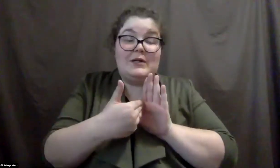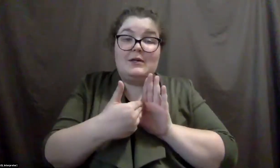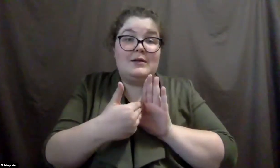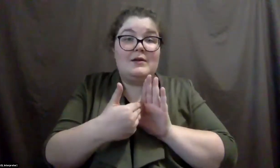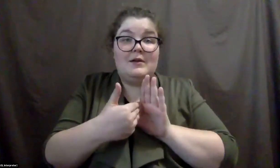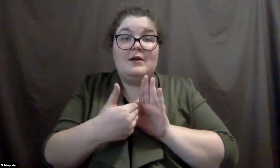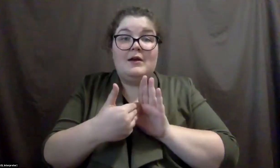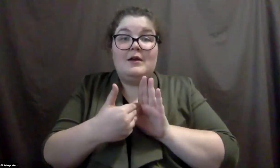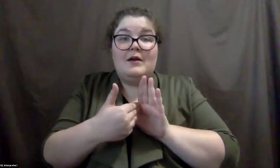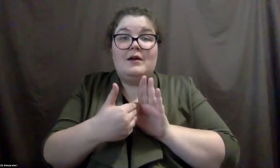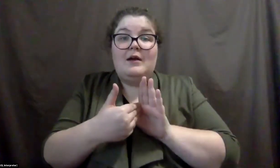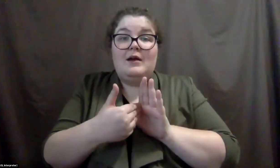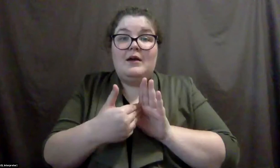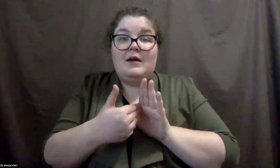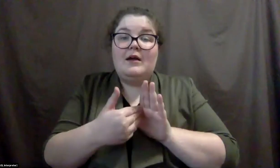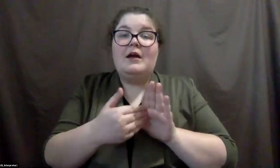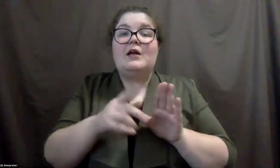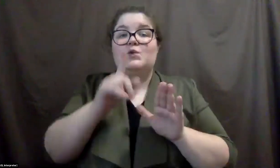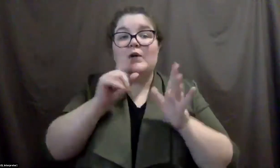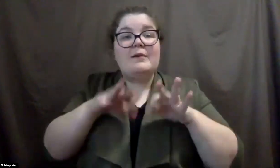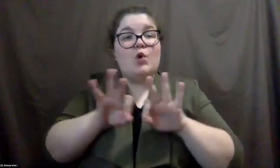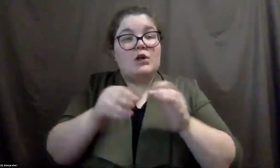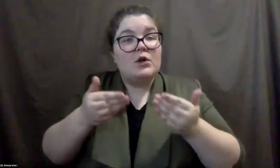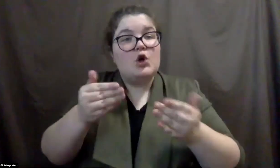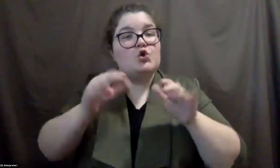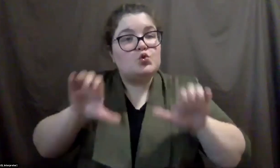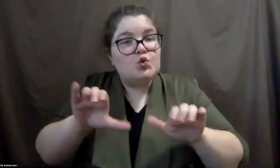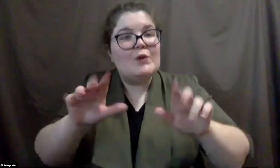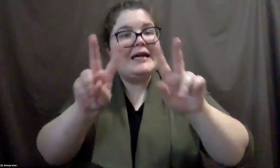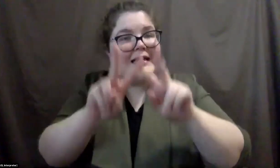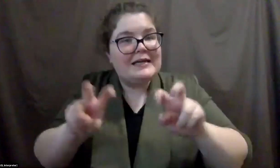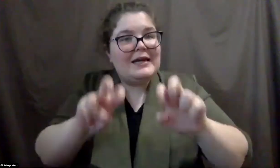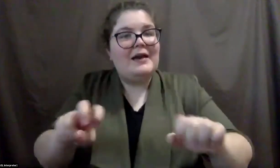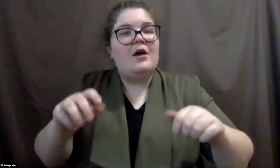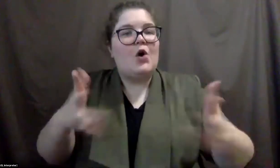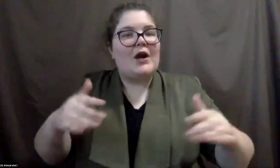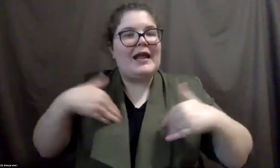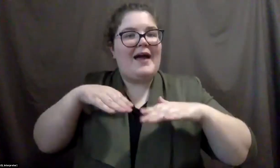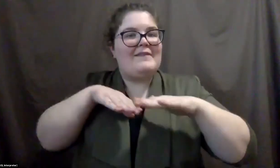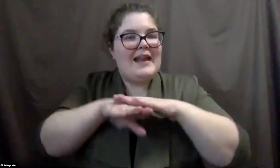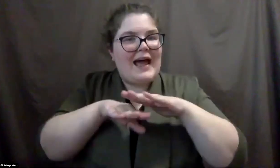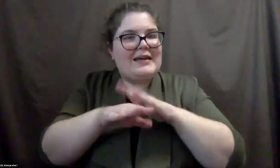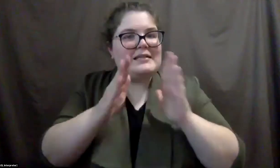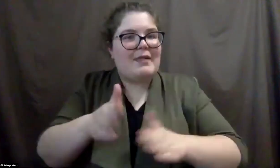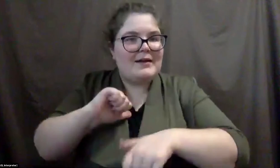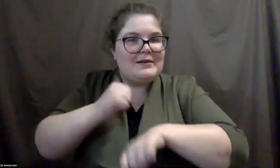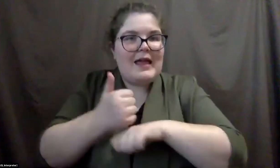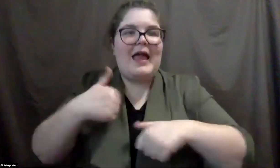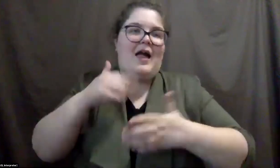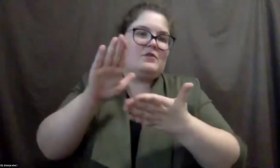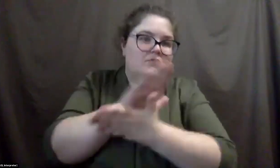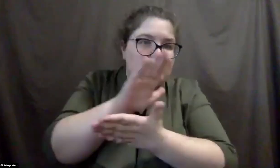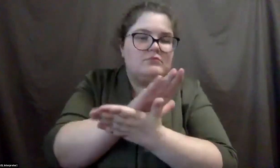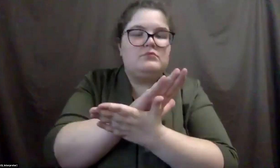brings on the importance, like just sort of doing the assessment and having an access plan, having written documents, having it be part of your